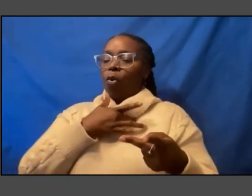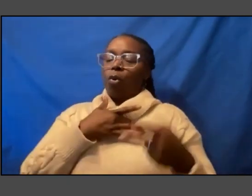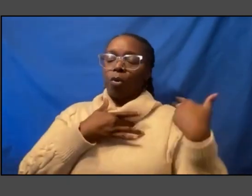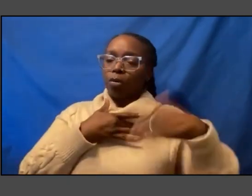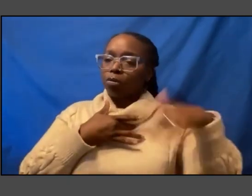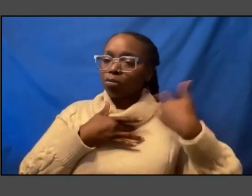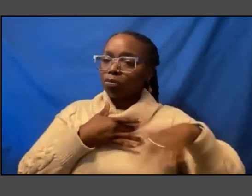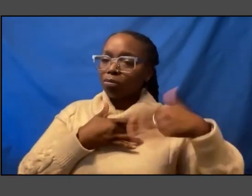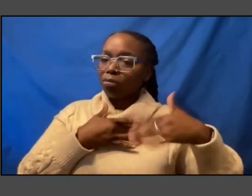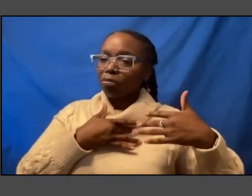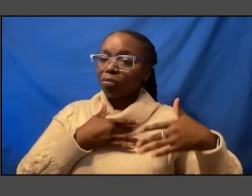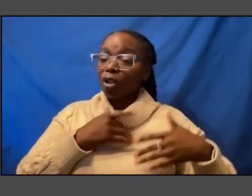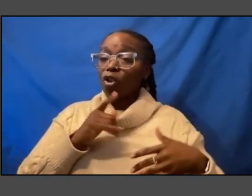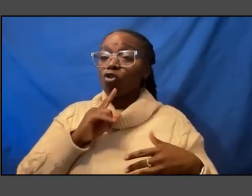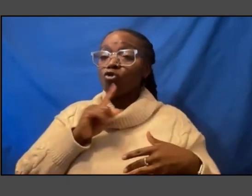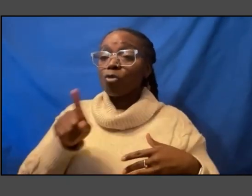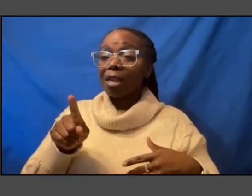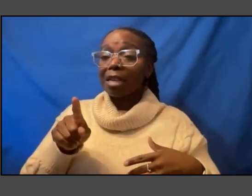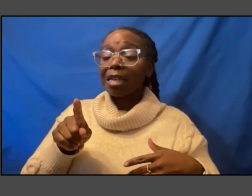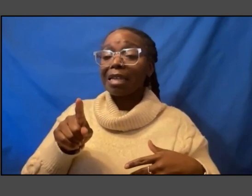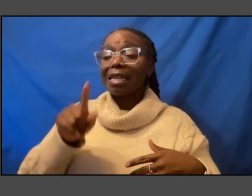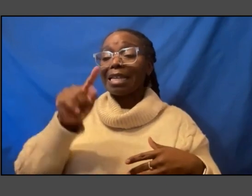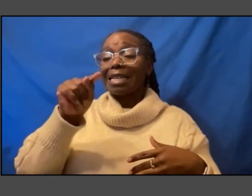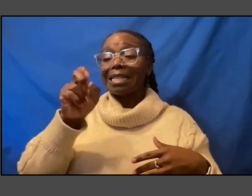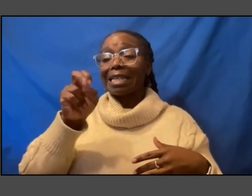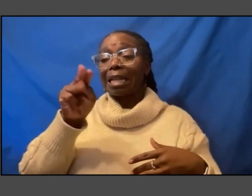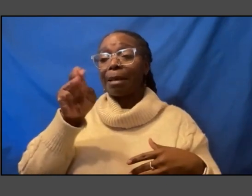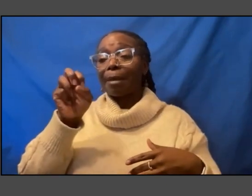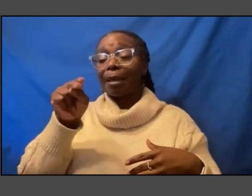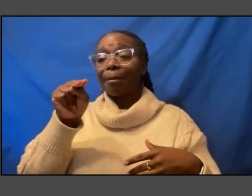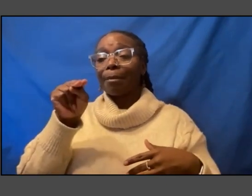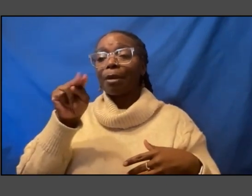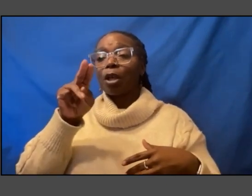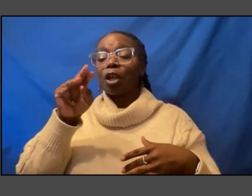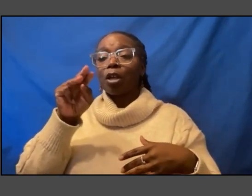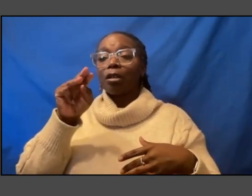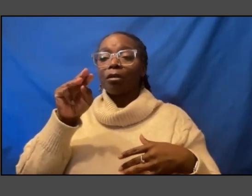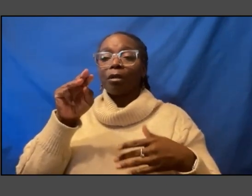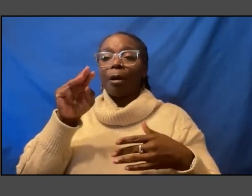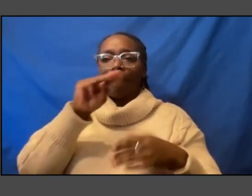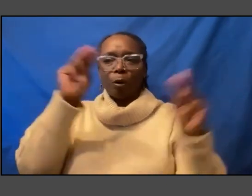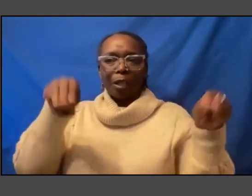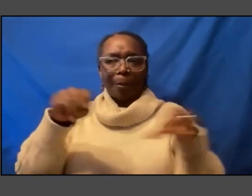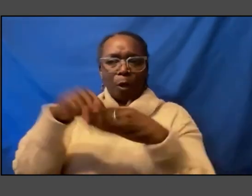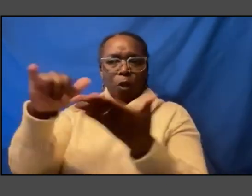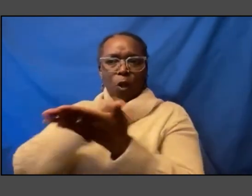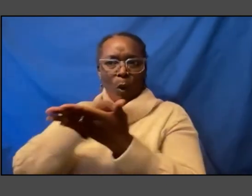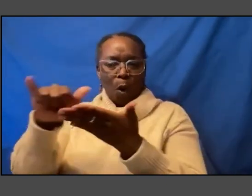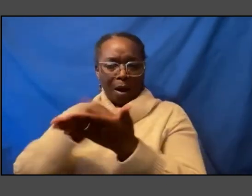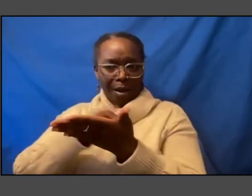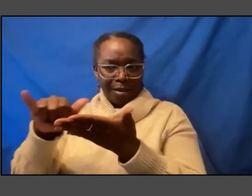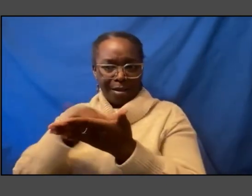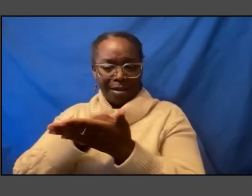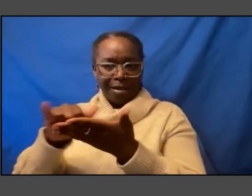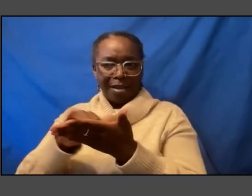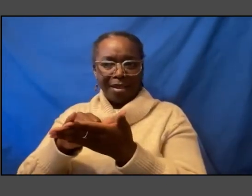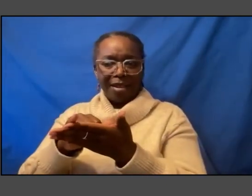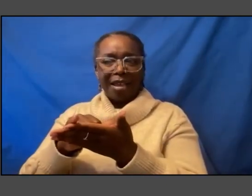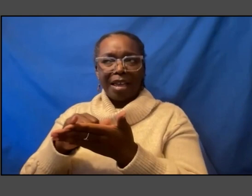the tenement museum in new york i mean i think the notion of taking you know a sense of place and helping people